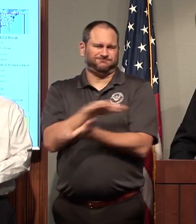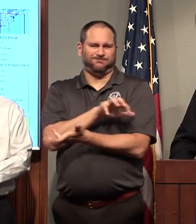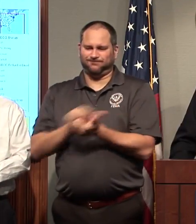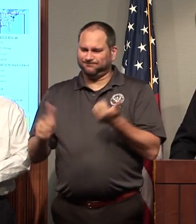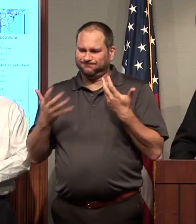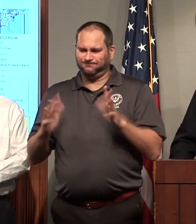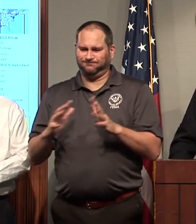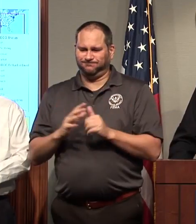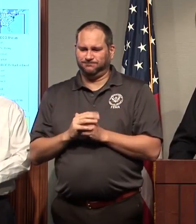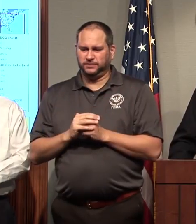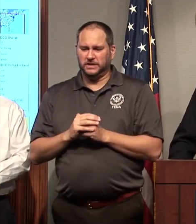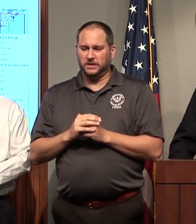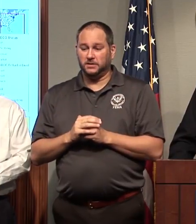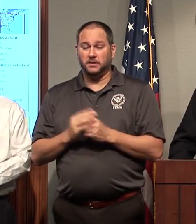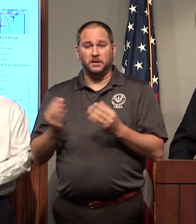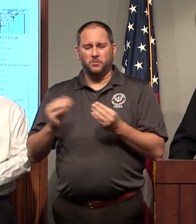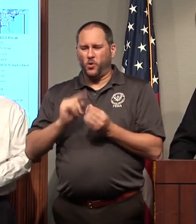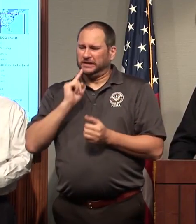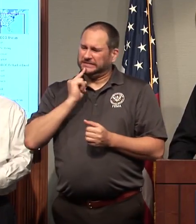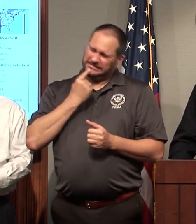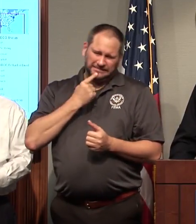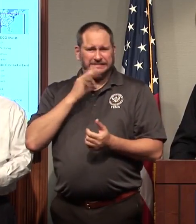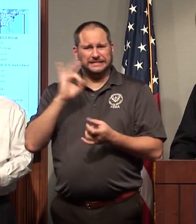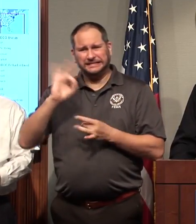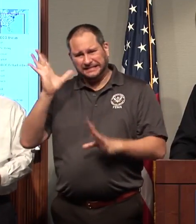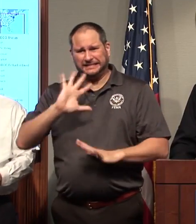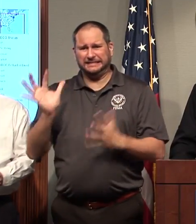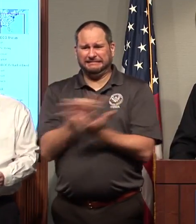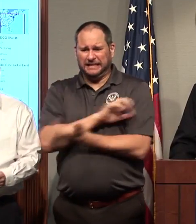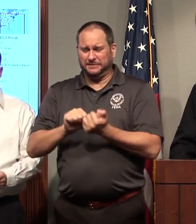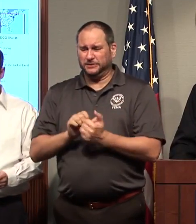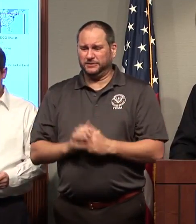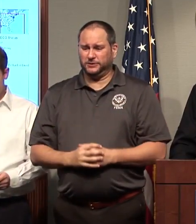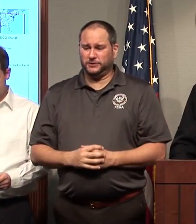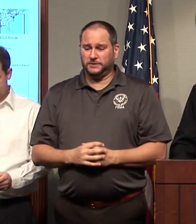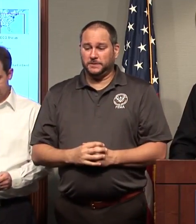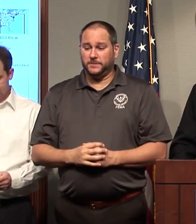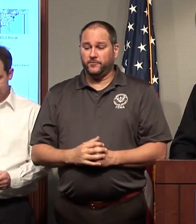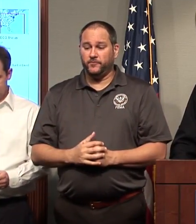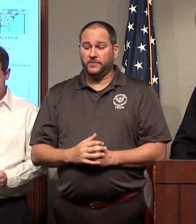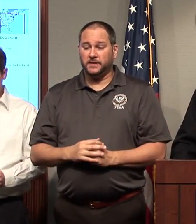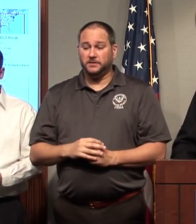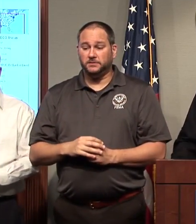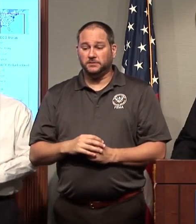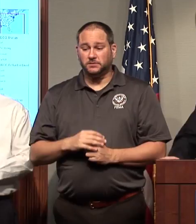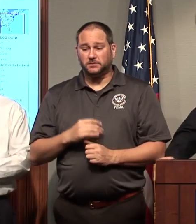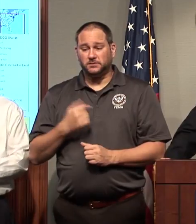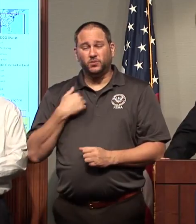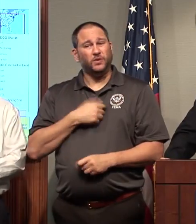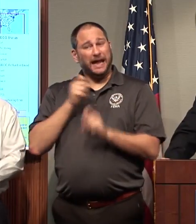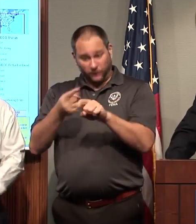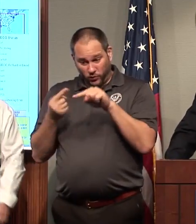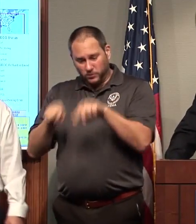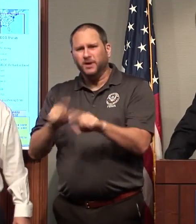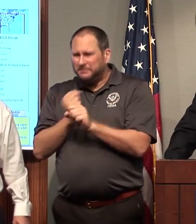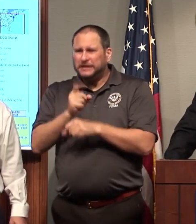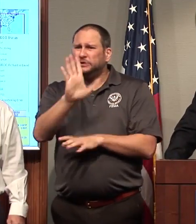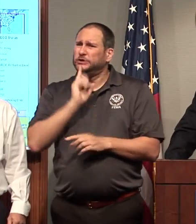more with major damage. You know, so we're having to go down and make sure that it's a safe place for people to return